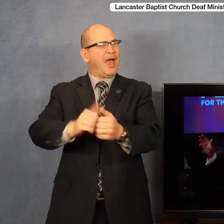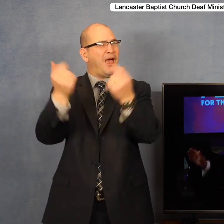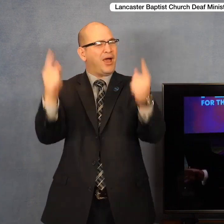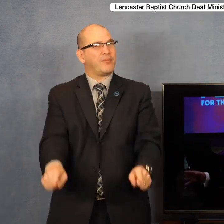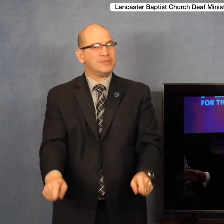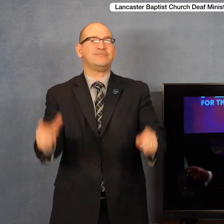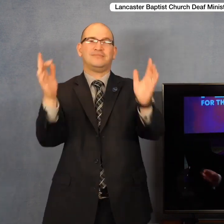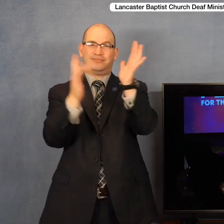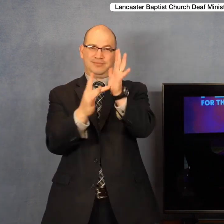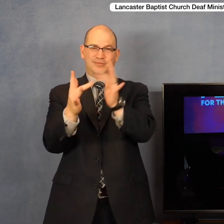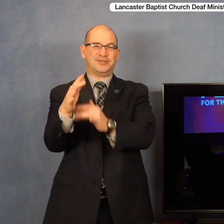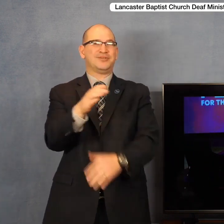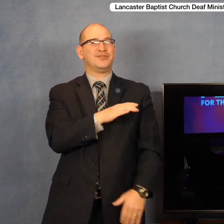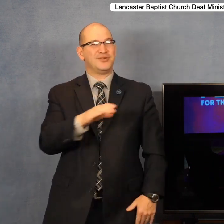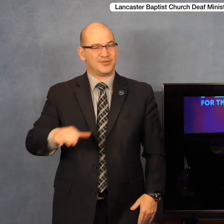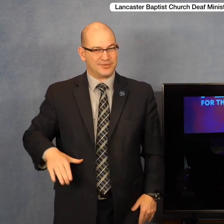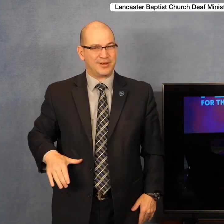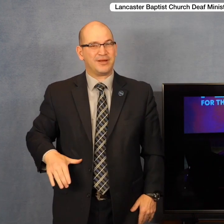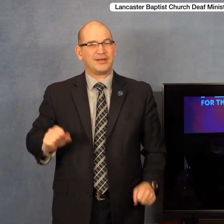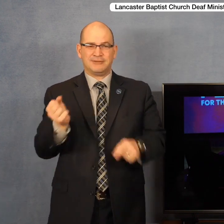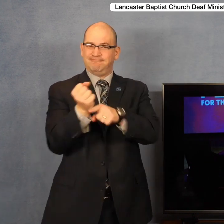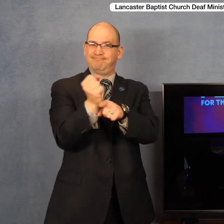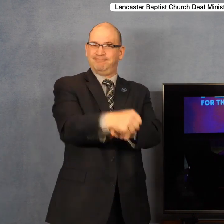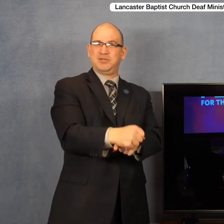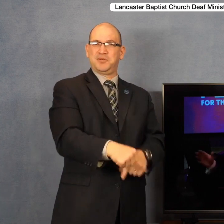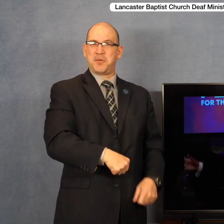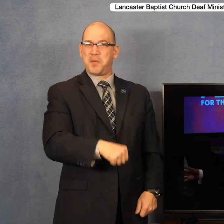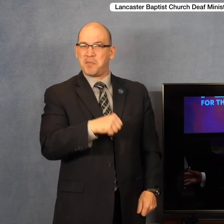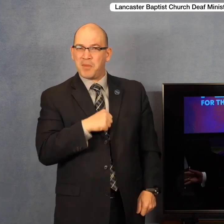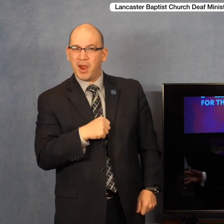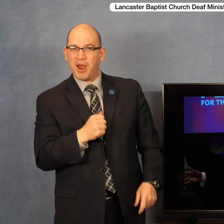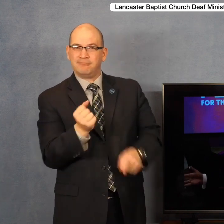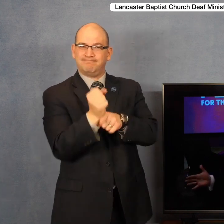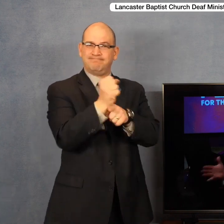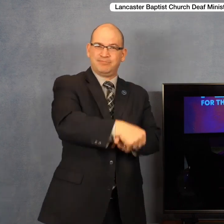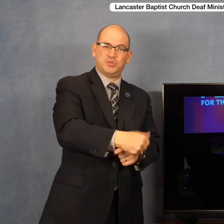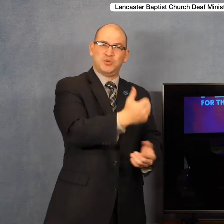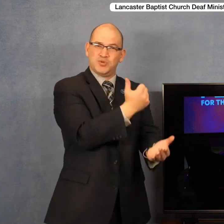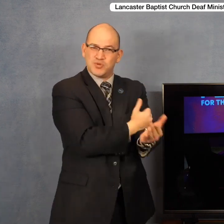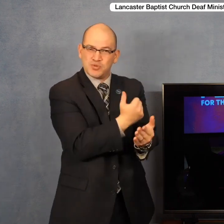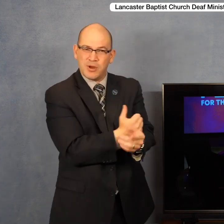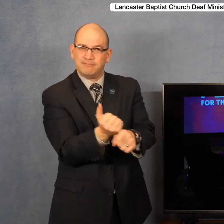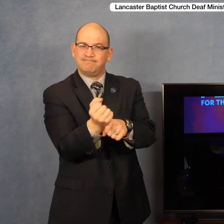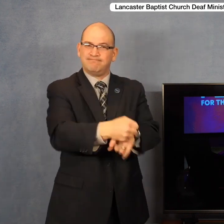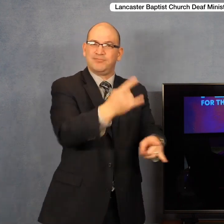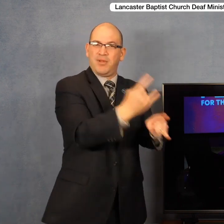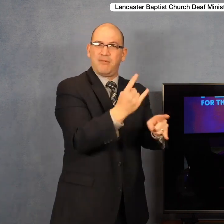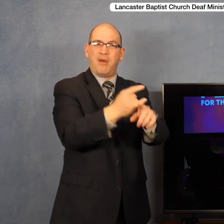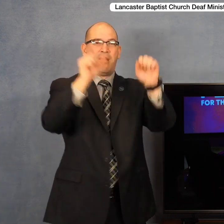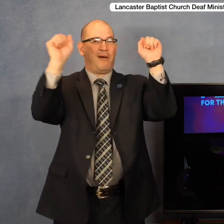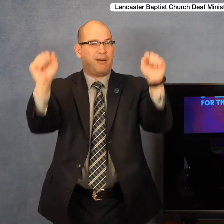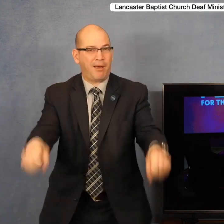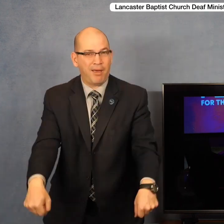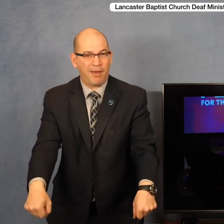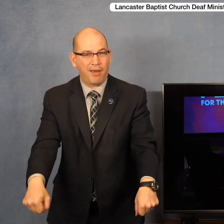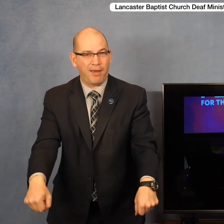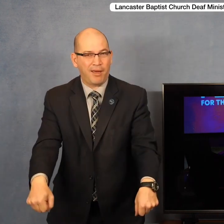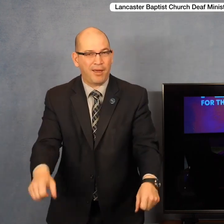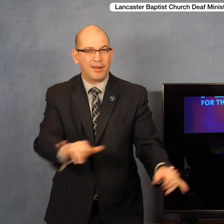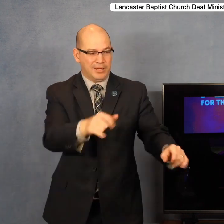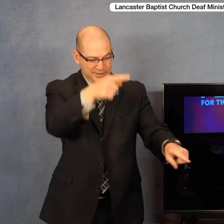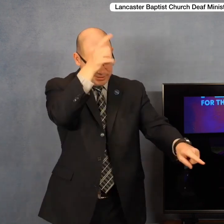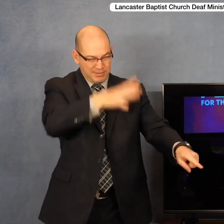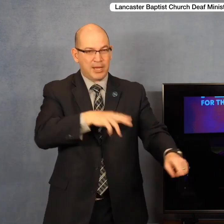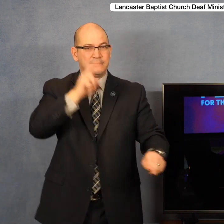us from the grip of pride, the grip of drugs or drink, the power of Satan, and bring us back together, seated at his